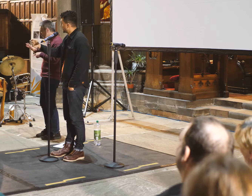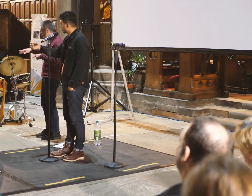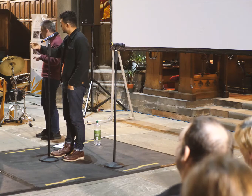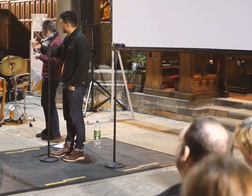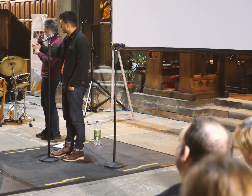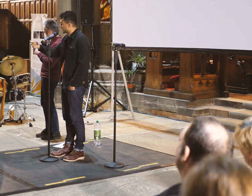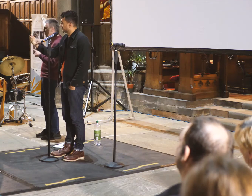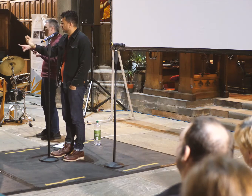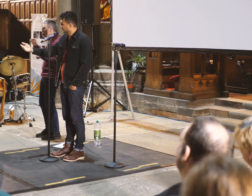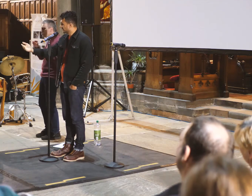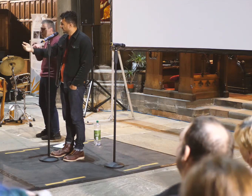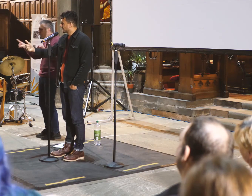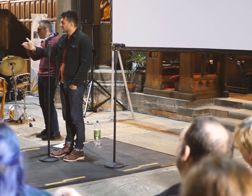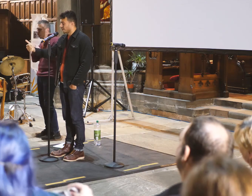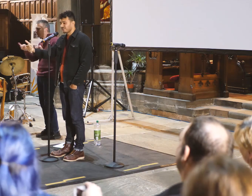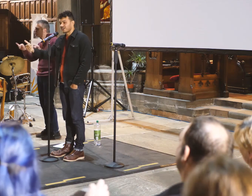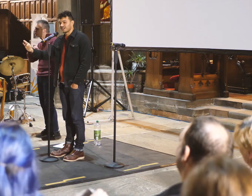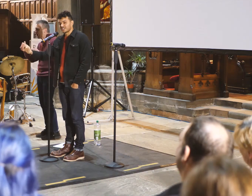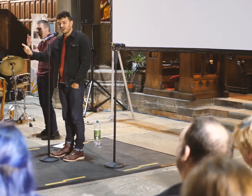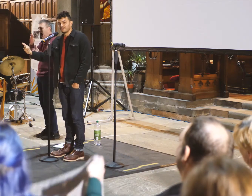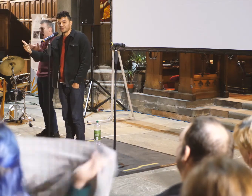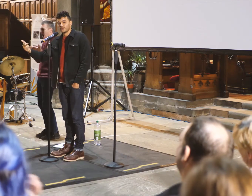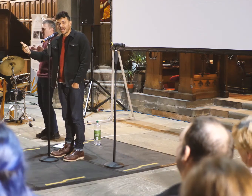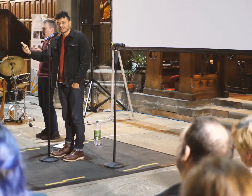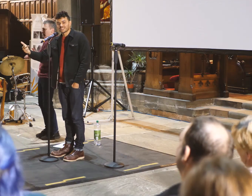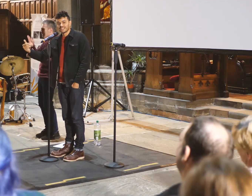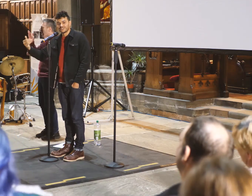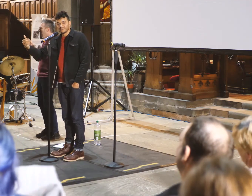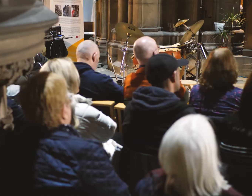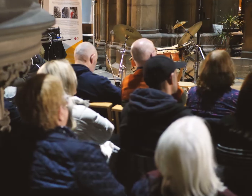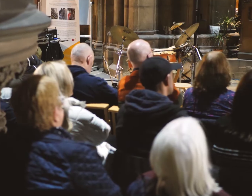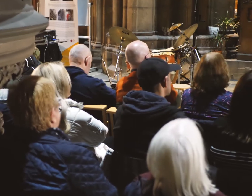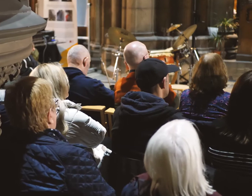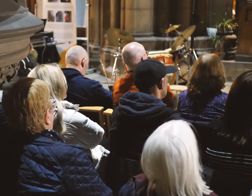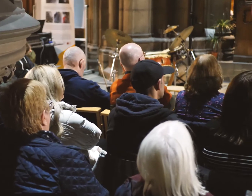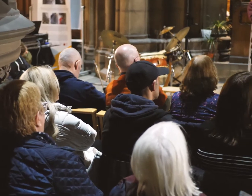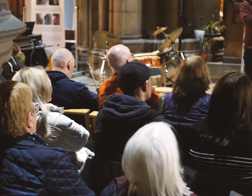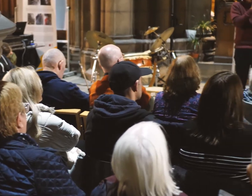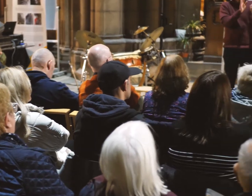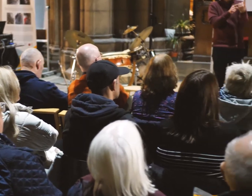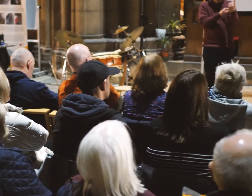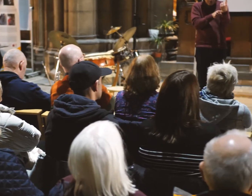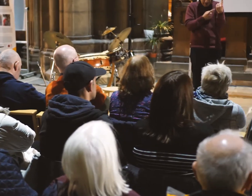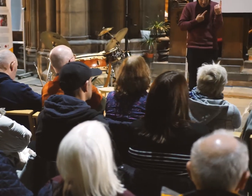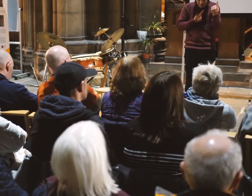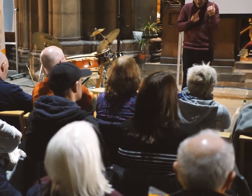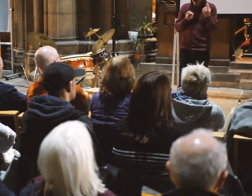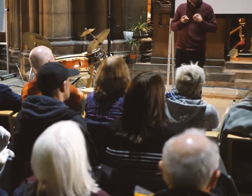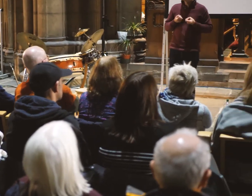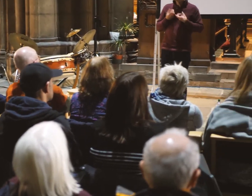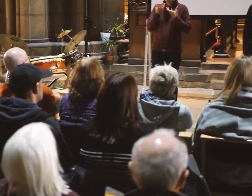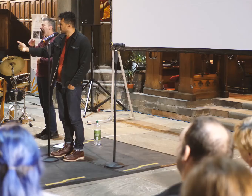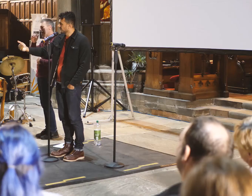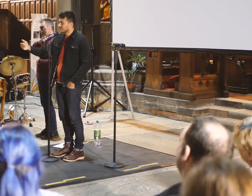school made me choose, Jamaican. Half caste, half pure, half slave, Jamaican. Black skin, straight, male privileged,